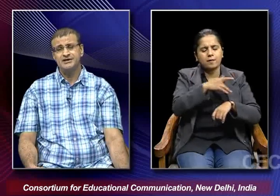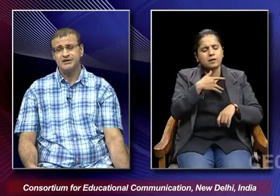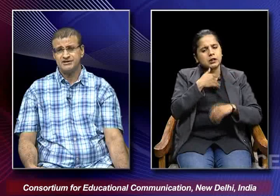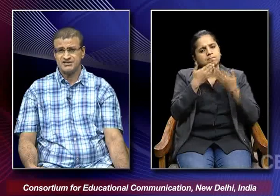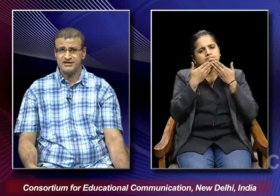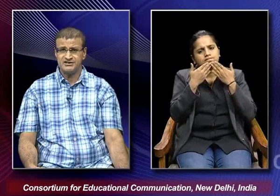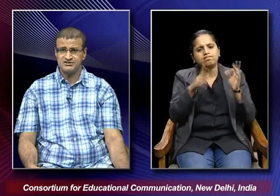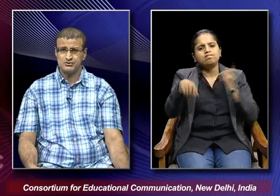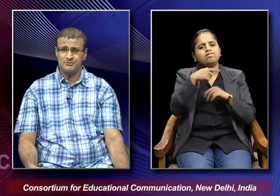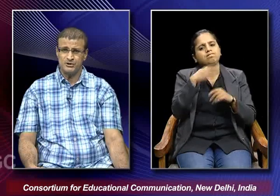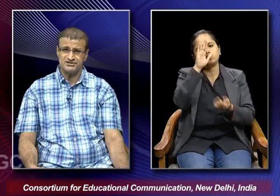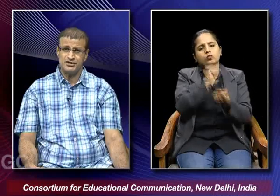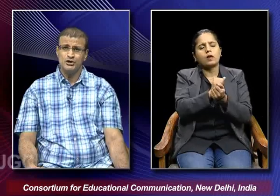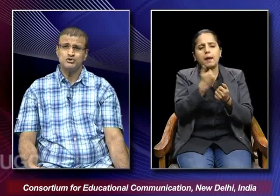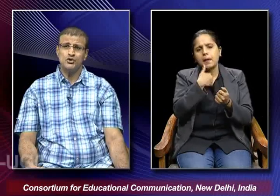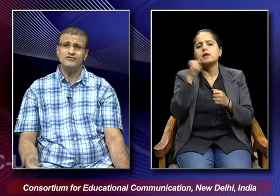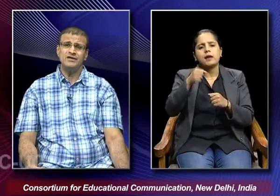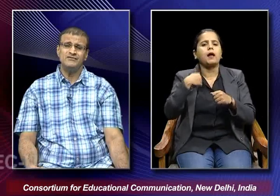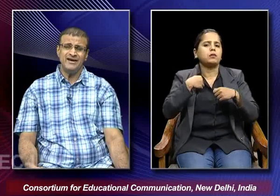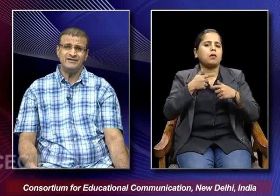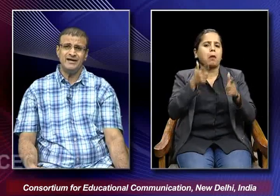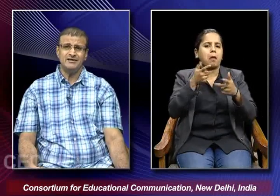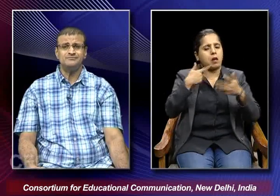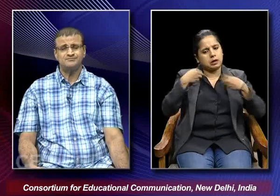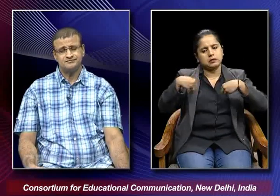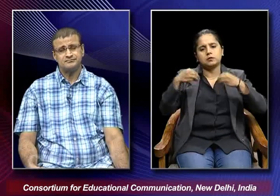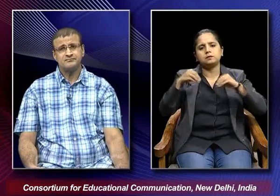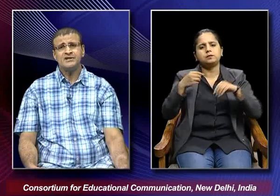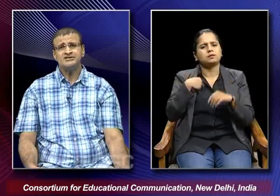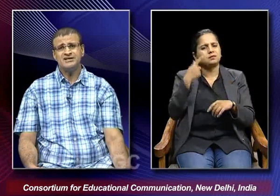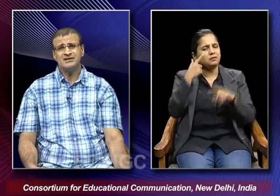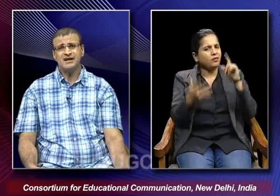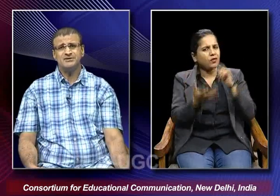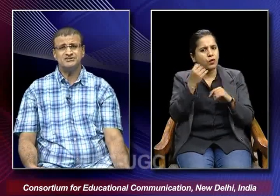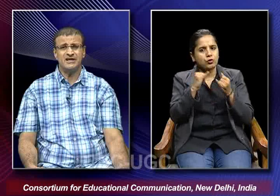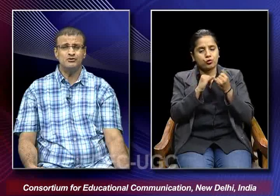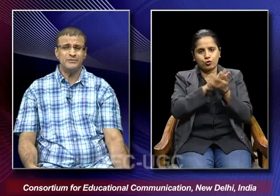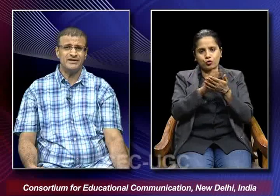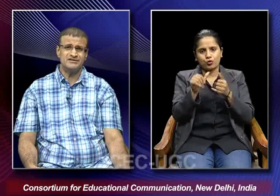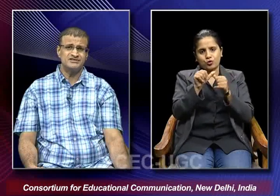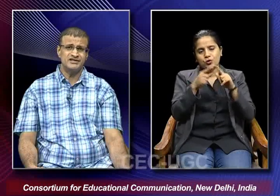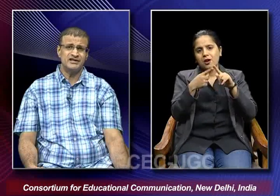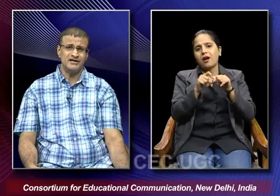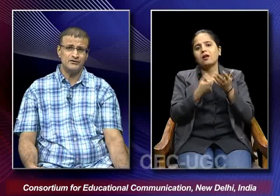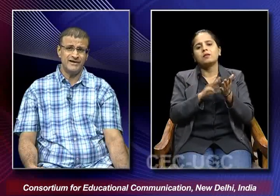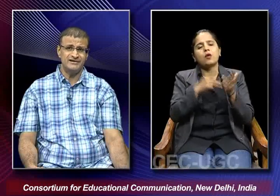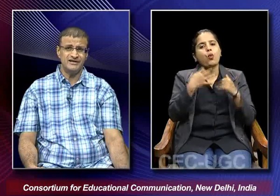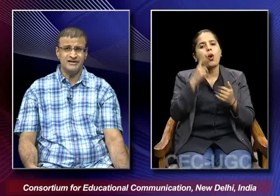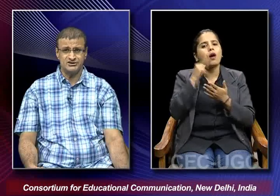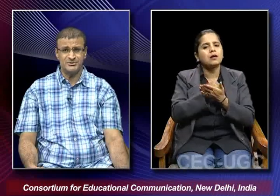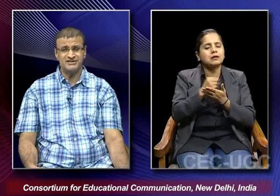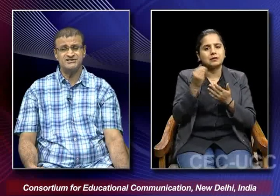surrenders to the police so we find that shantaram is trying to make certain kind of